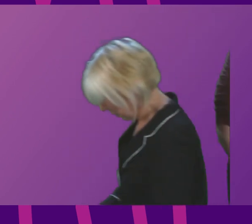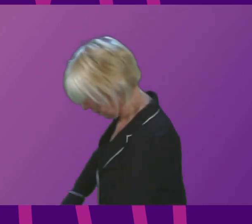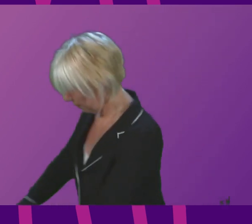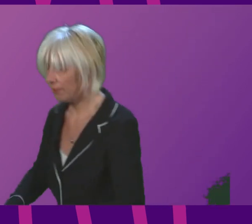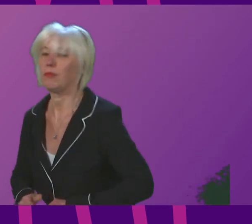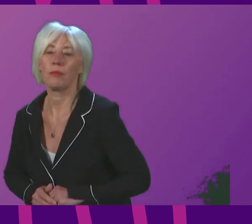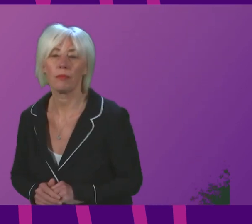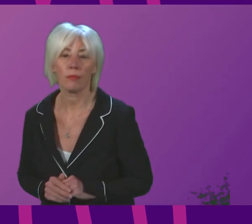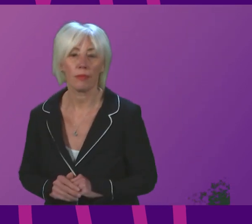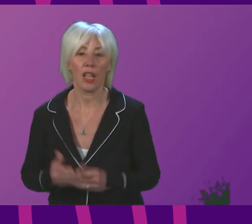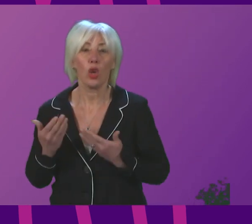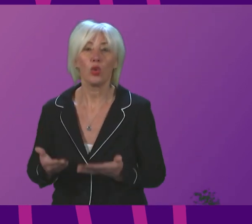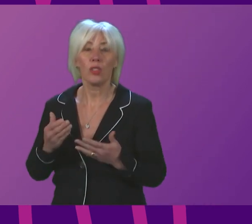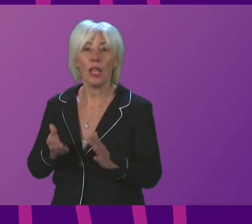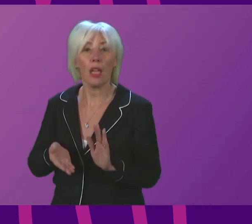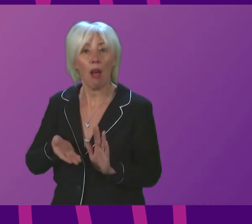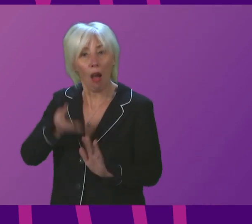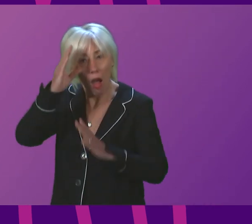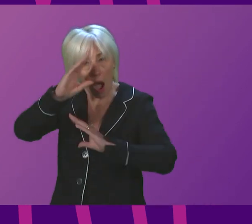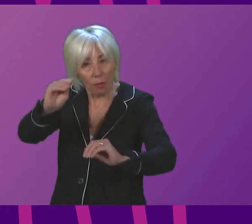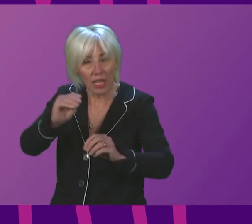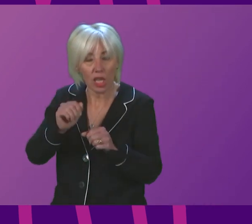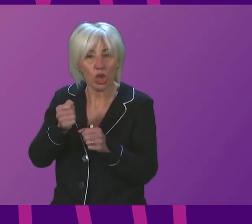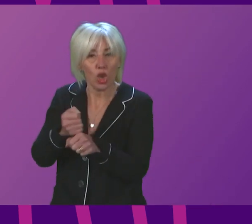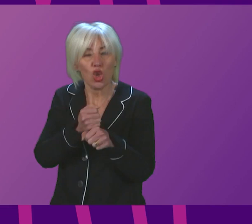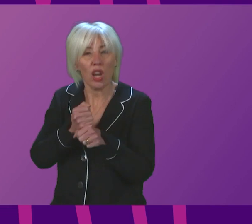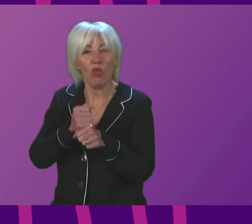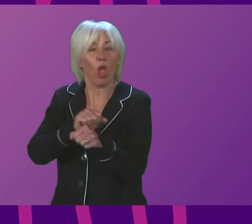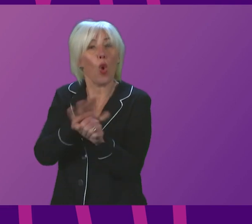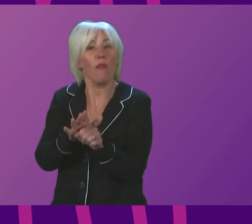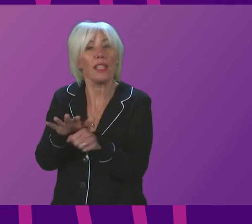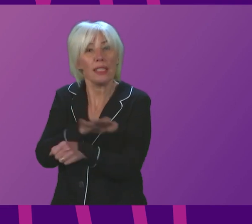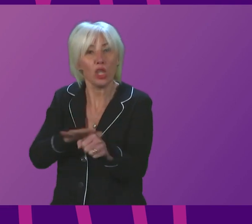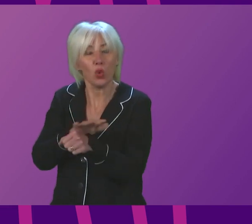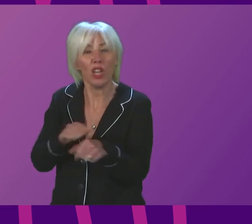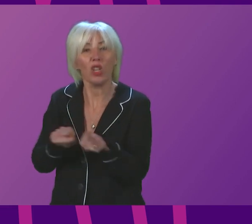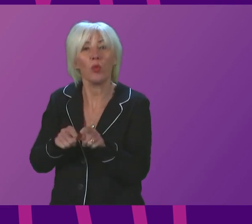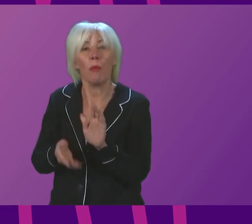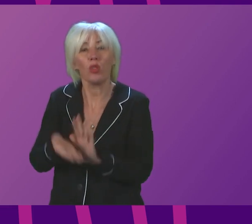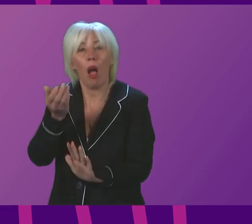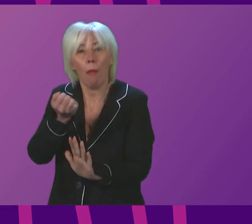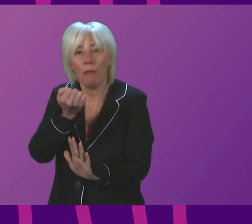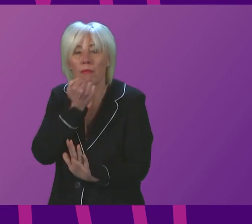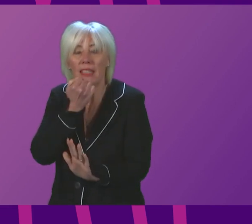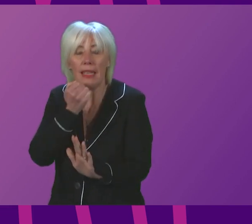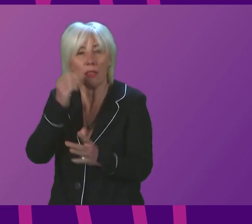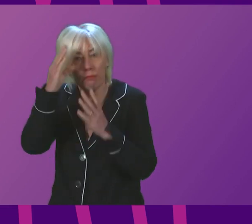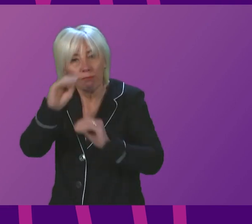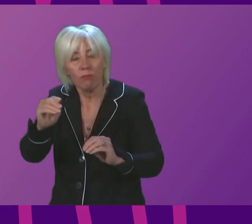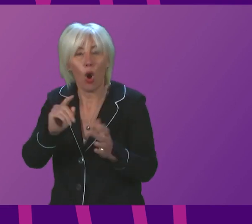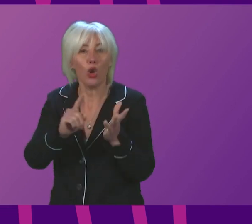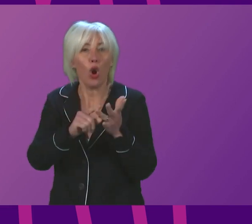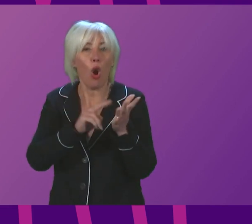I'll give an update today on the general COVID situation, but I'll also share the most up-to-date information we have on the Omicron variant,